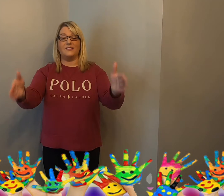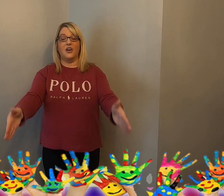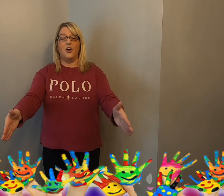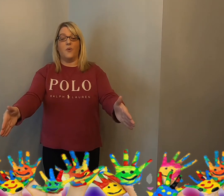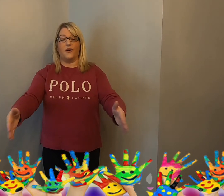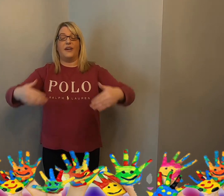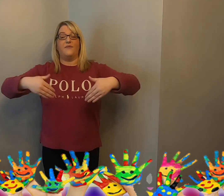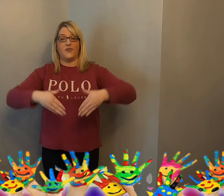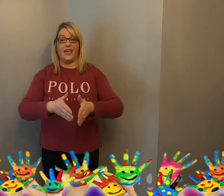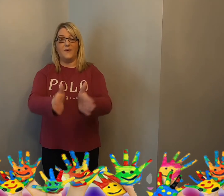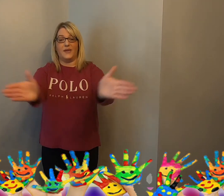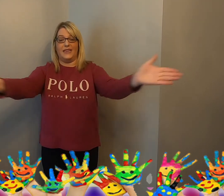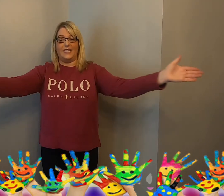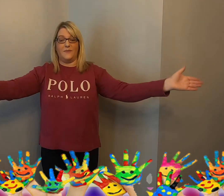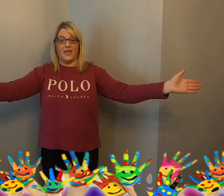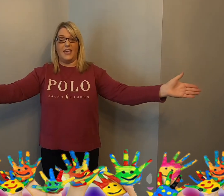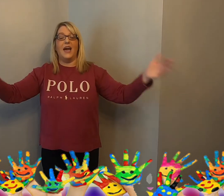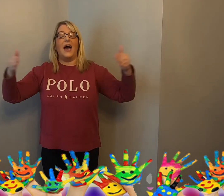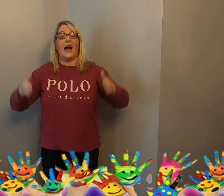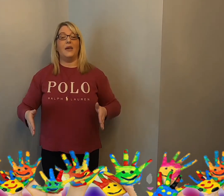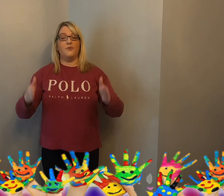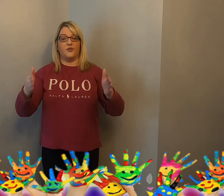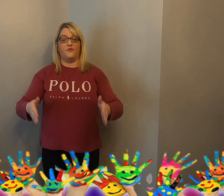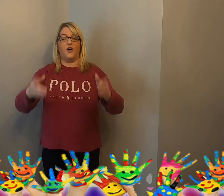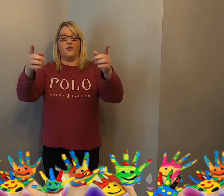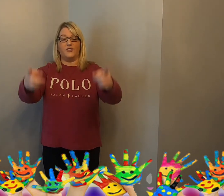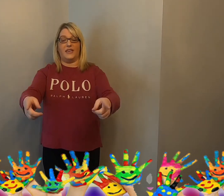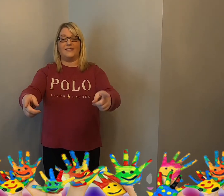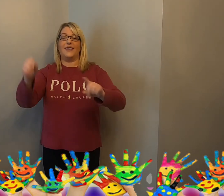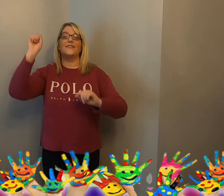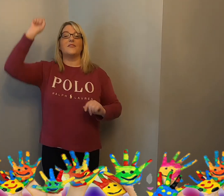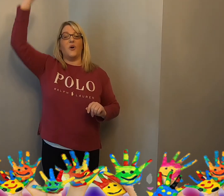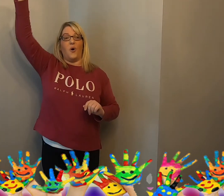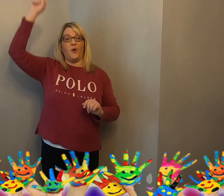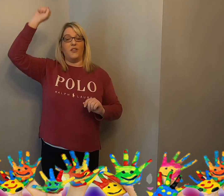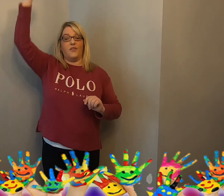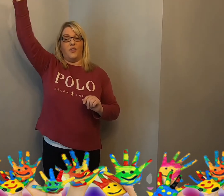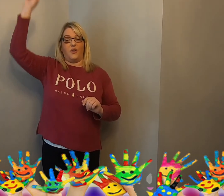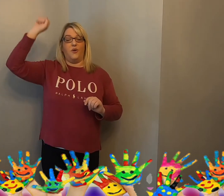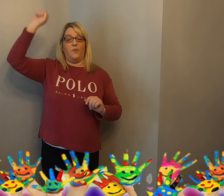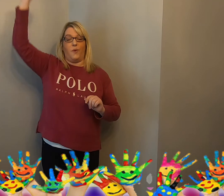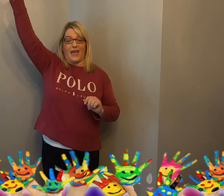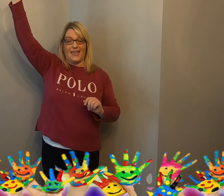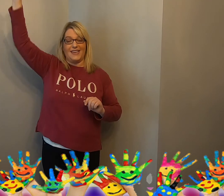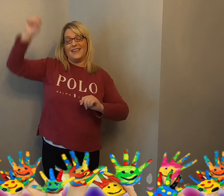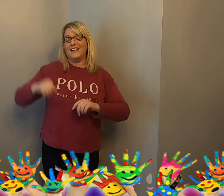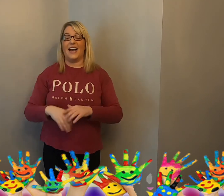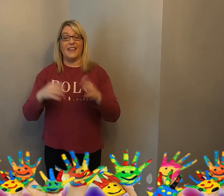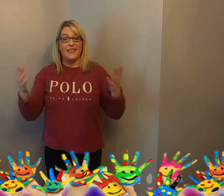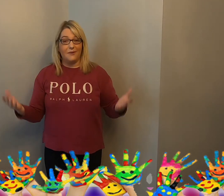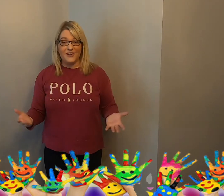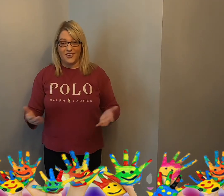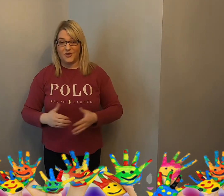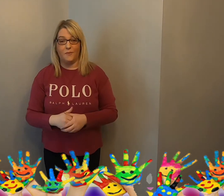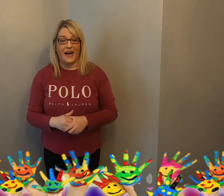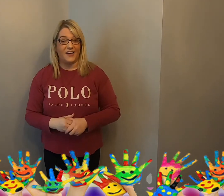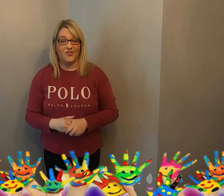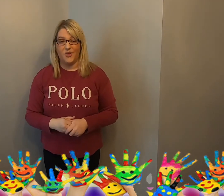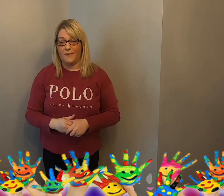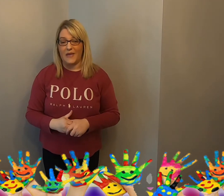wherever he will lead me. I'm going to follow Jesus all the way. And then we just go back and do the bit